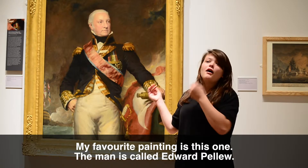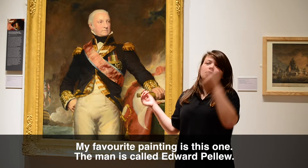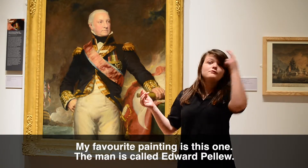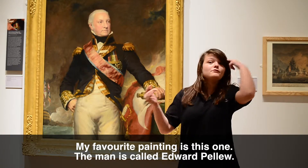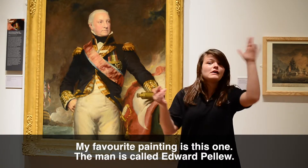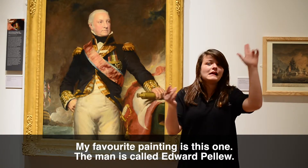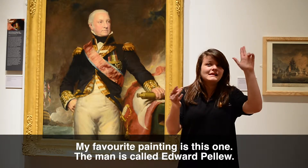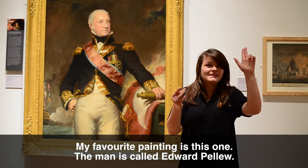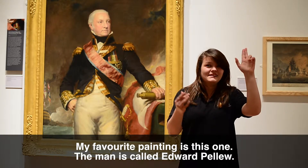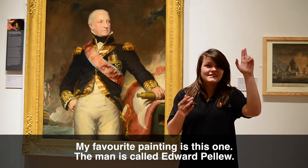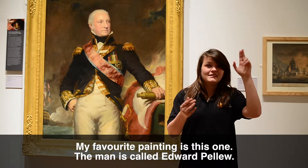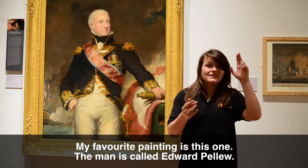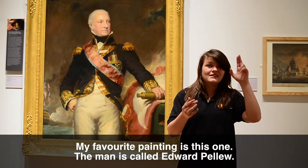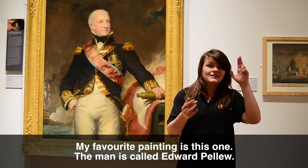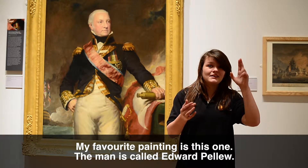The man is called Edward Pellew.